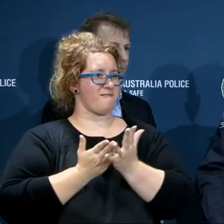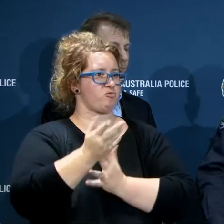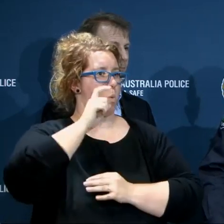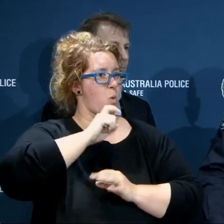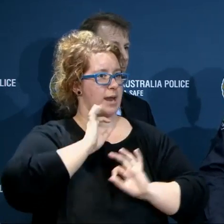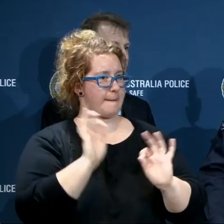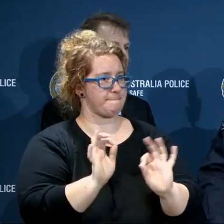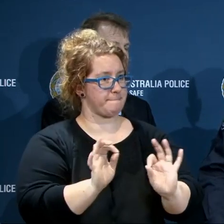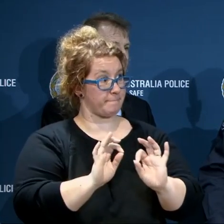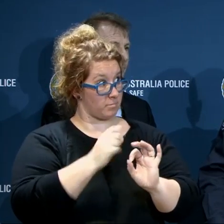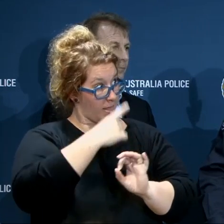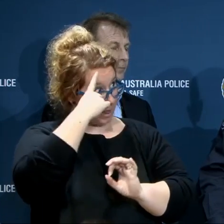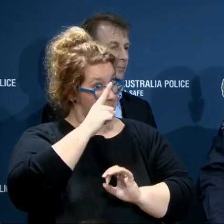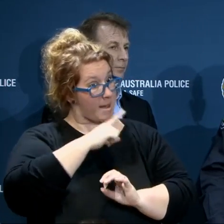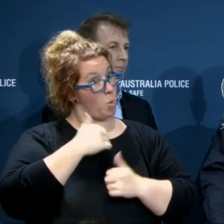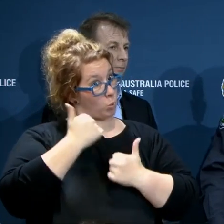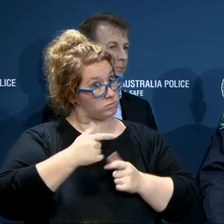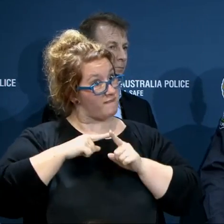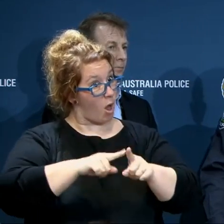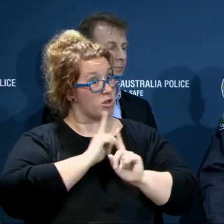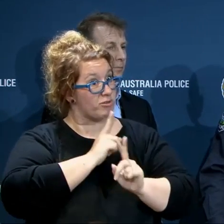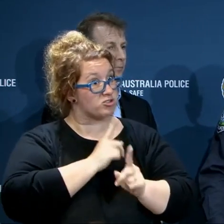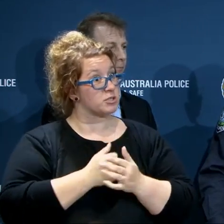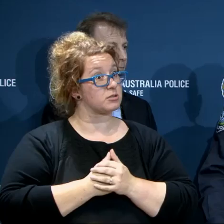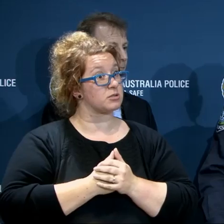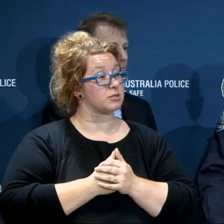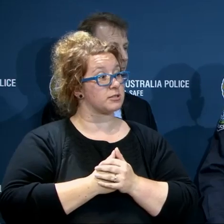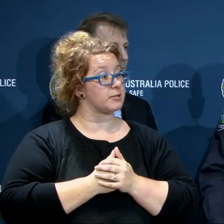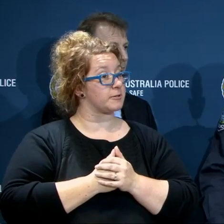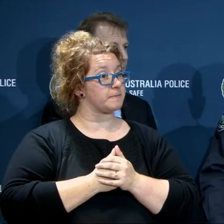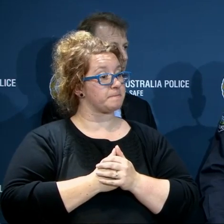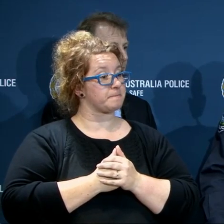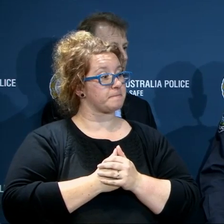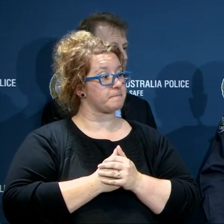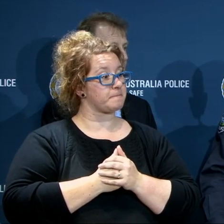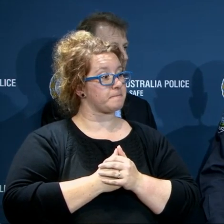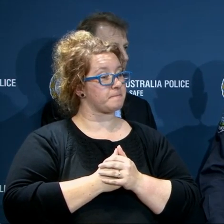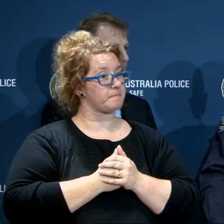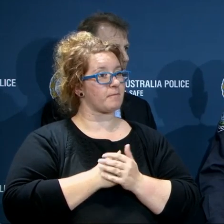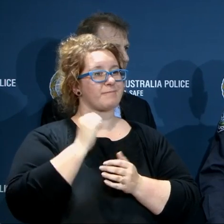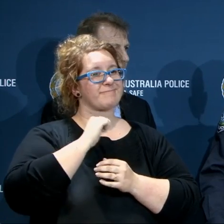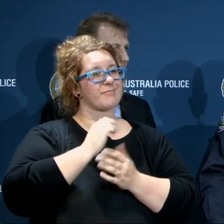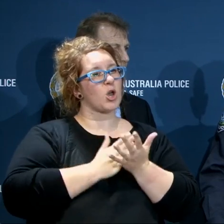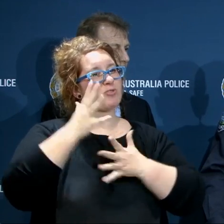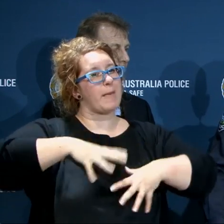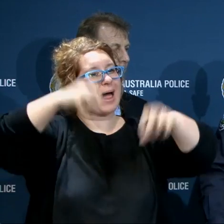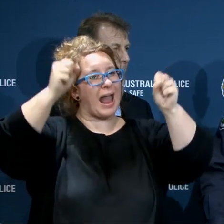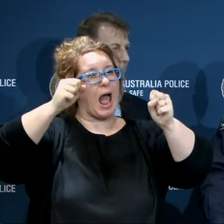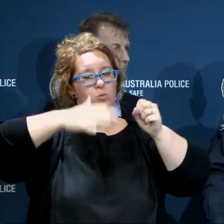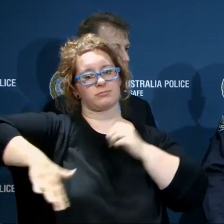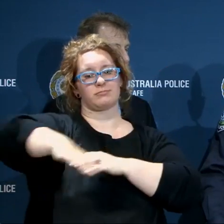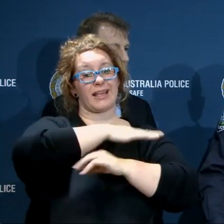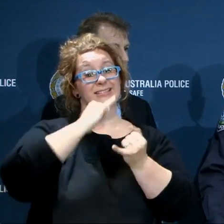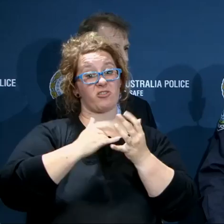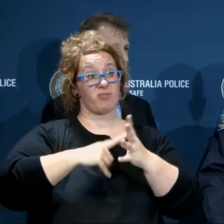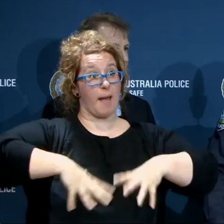that people were liking having that message last night? The reality was that I think the blackout across the state